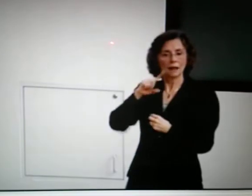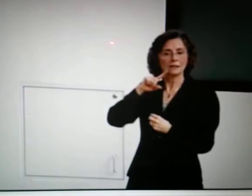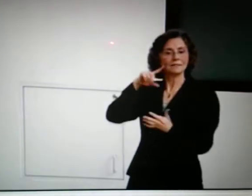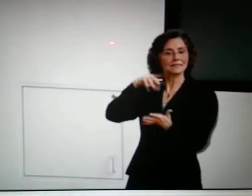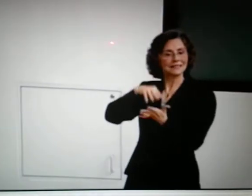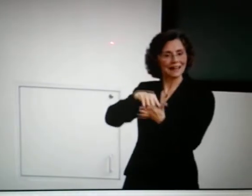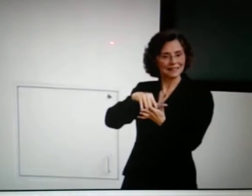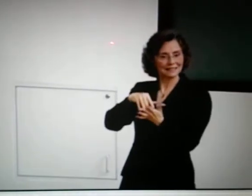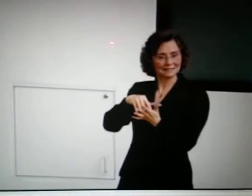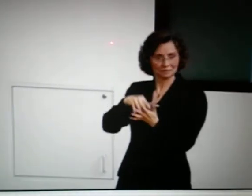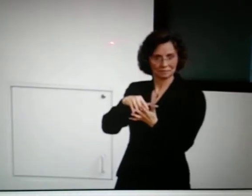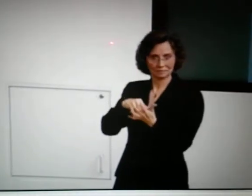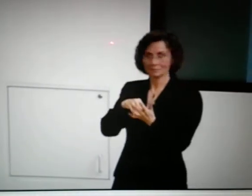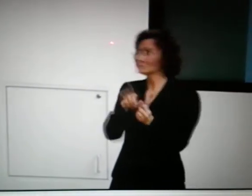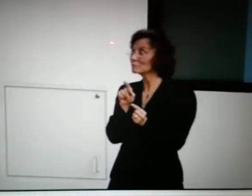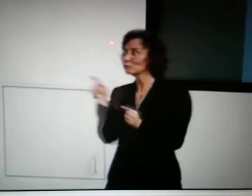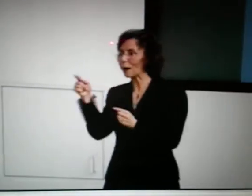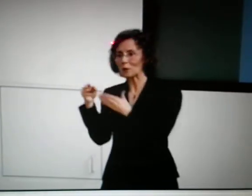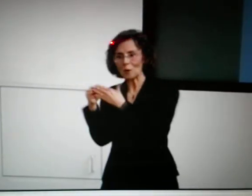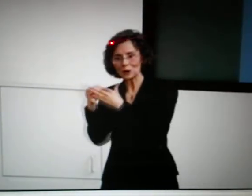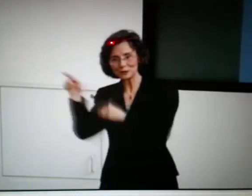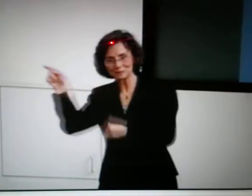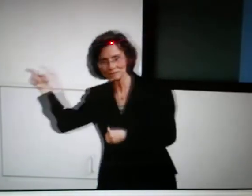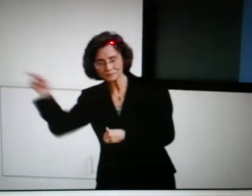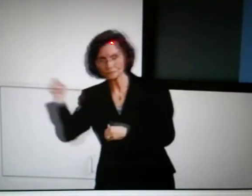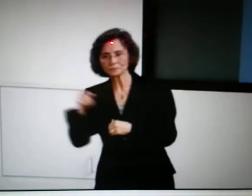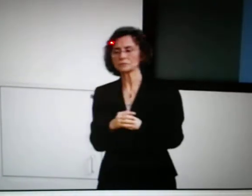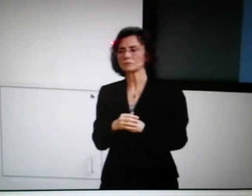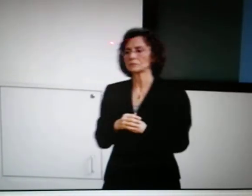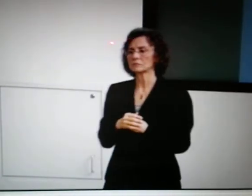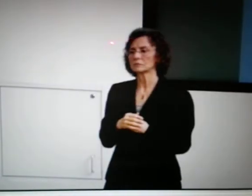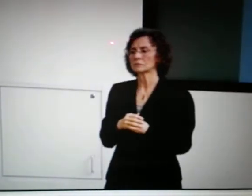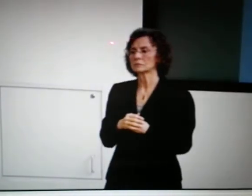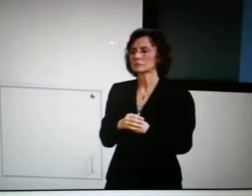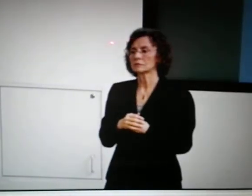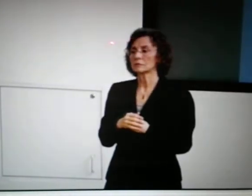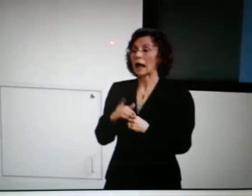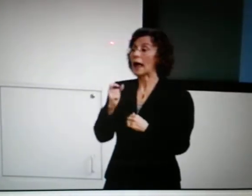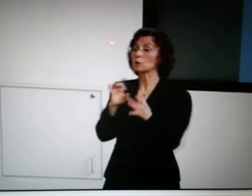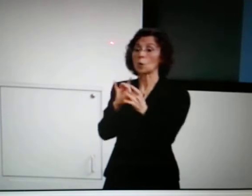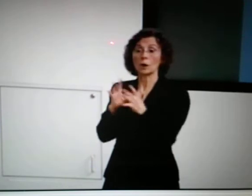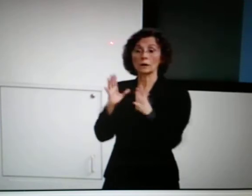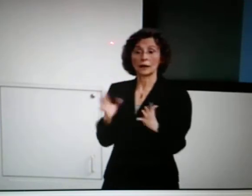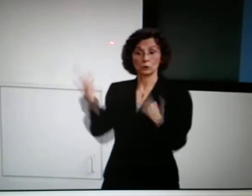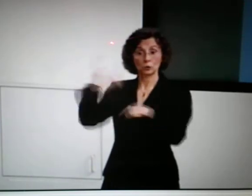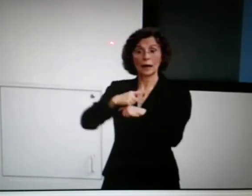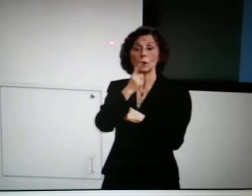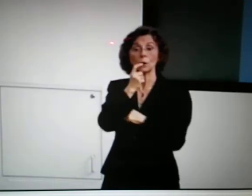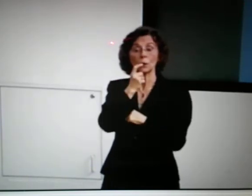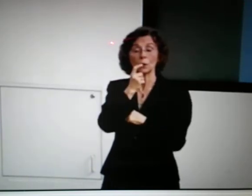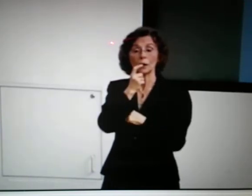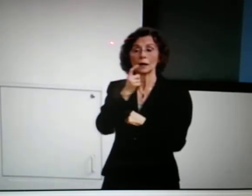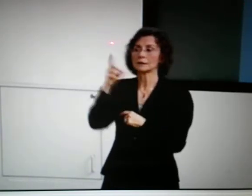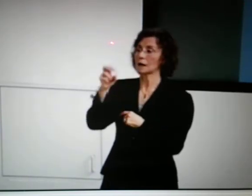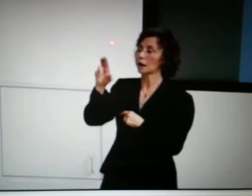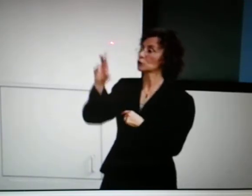and the Department of ASL and Deaf Studies, which is just right around the corner here. And the coordinator